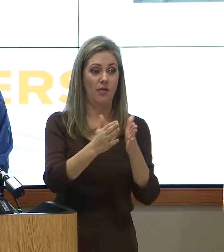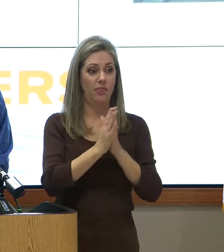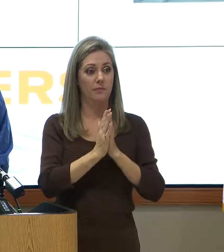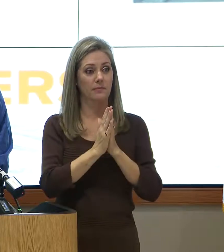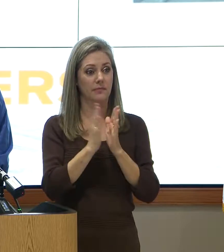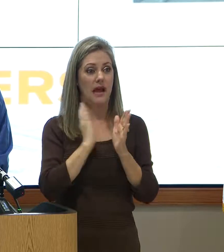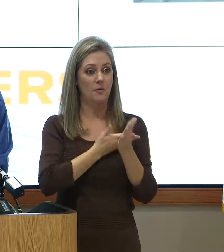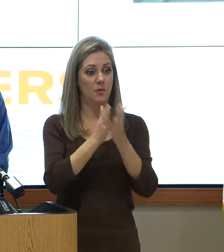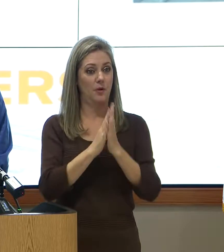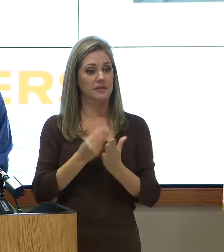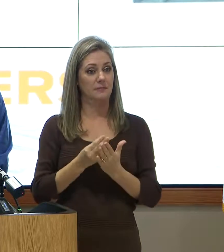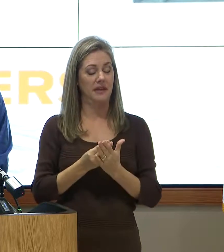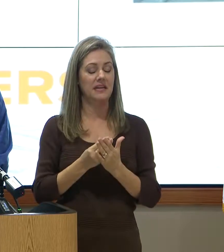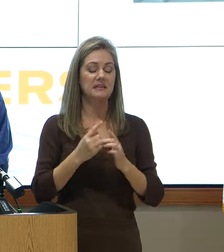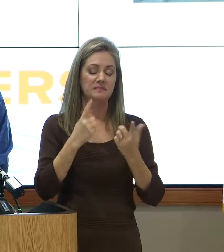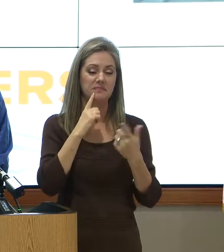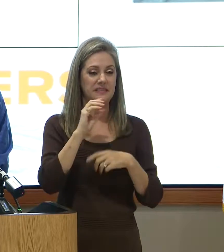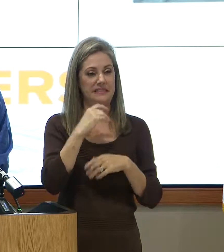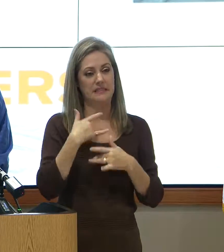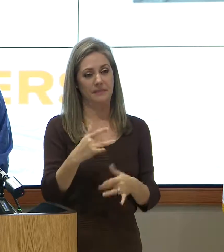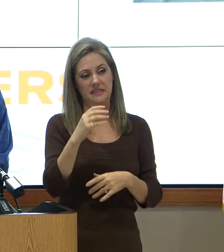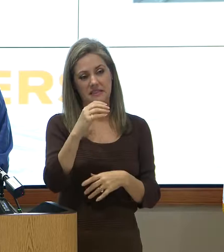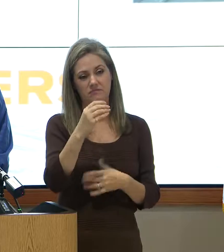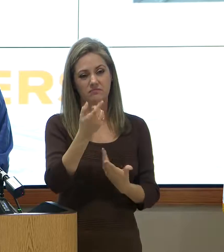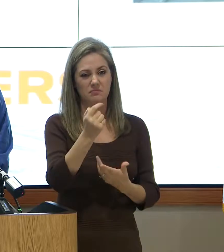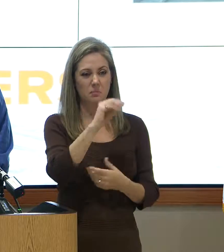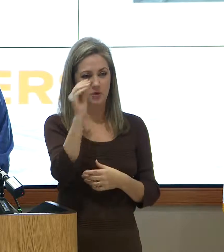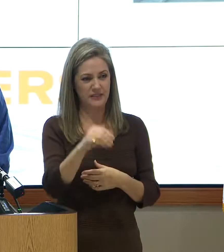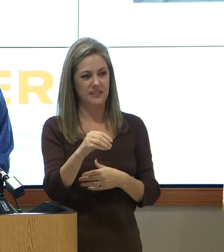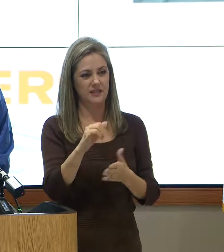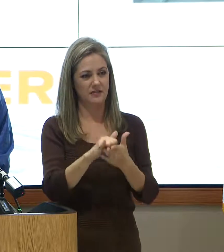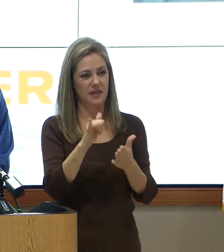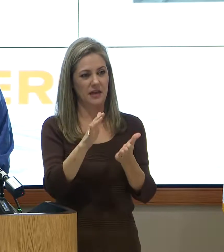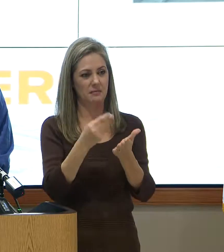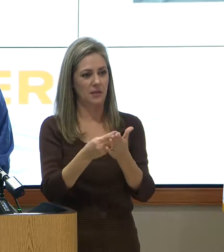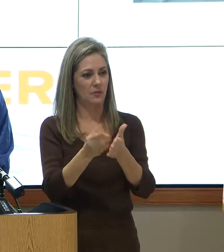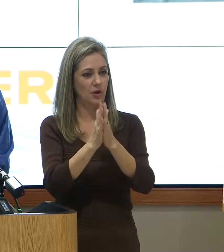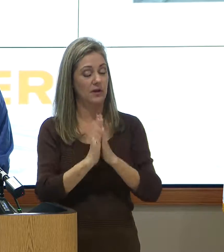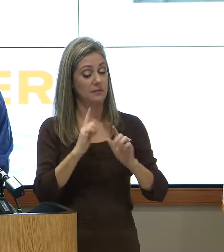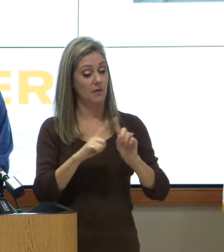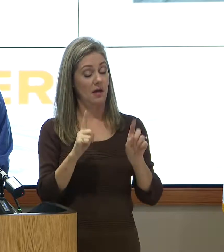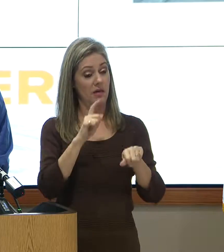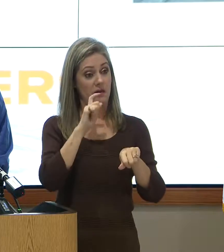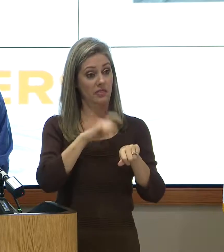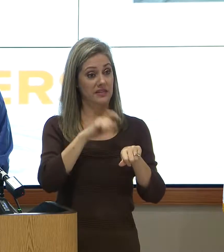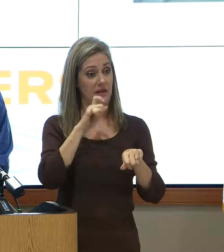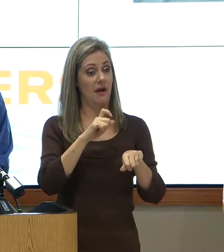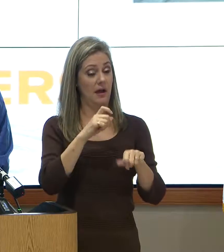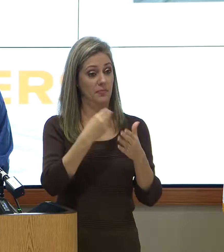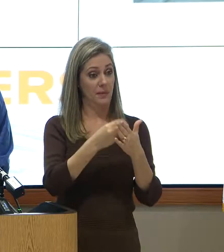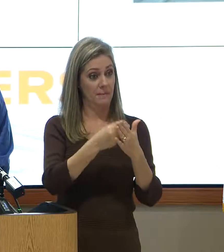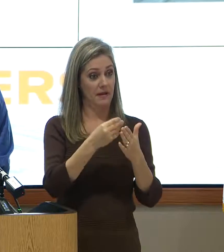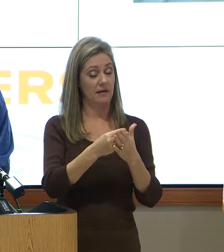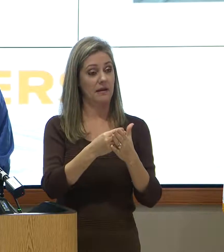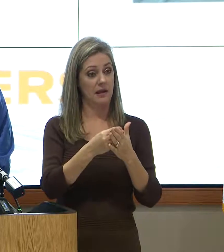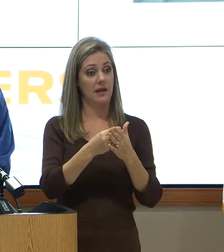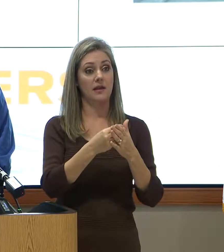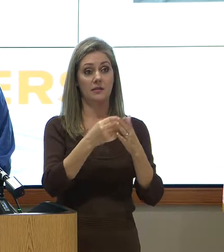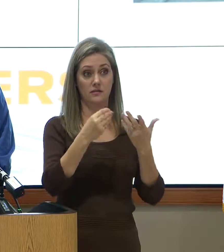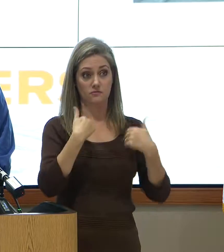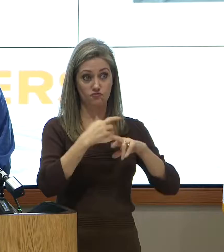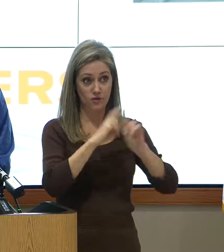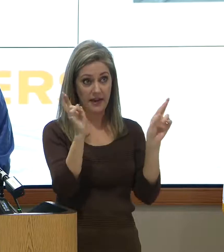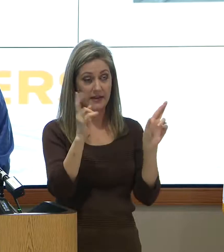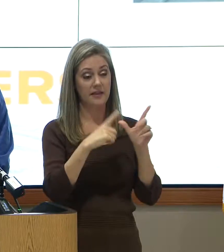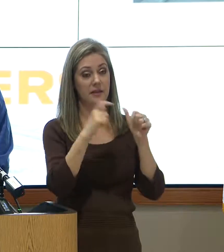And it just really sort of depends on the event and what money is available at that time. But from the time the grant itself hits the street and people can start applying for it until